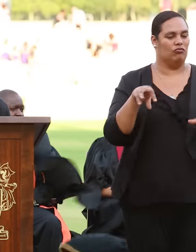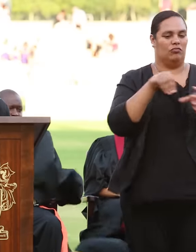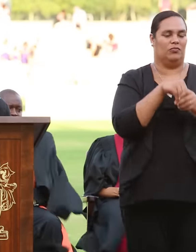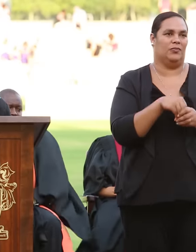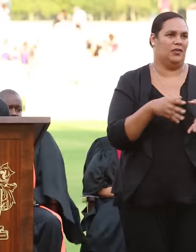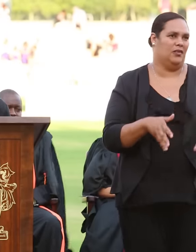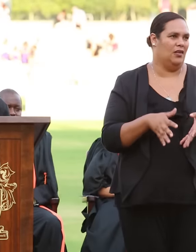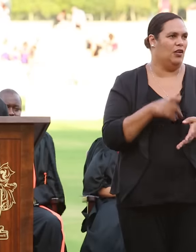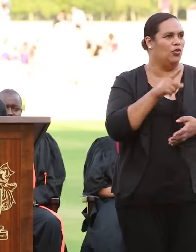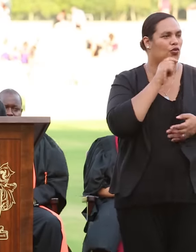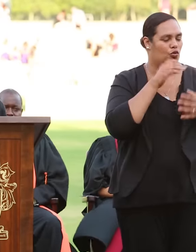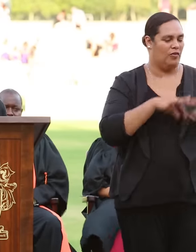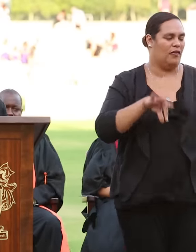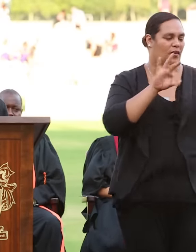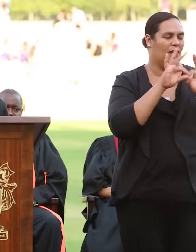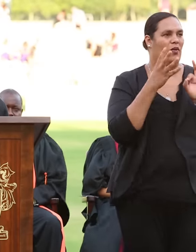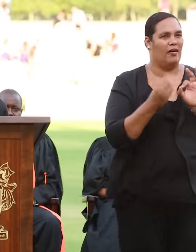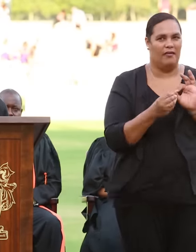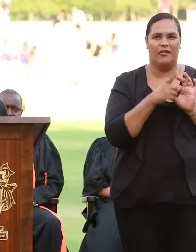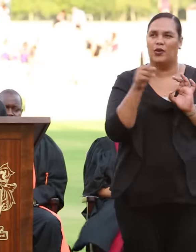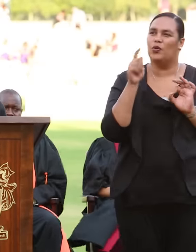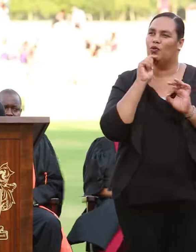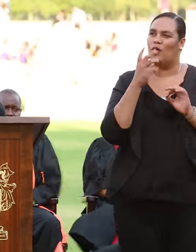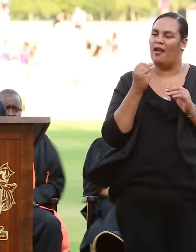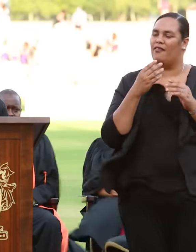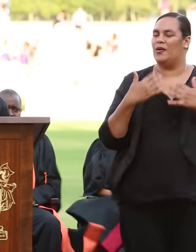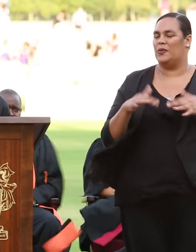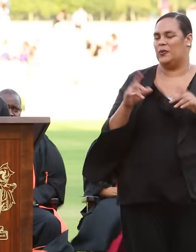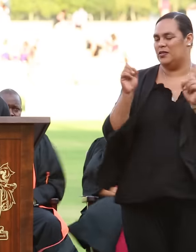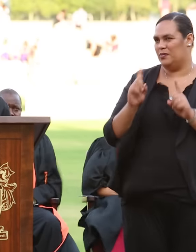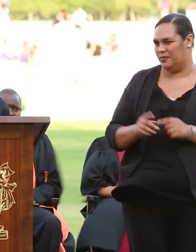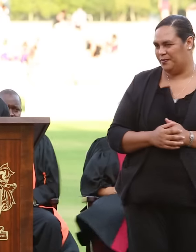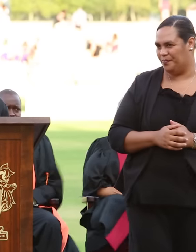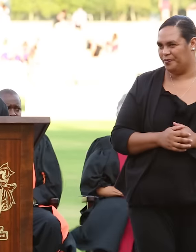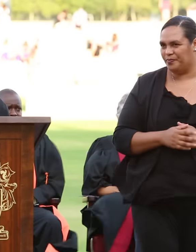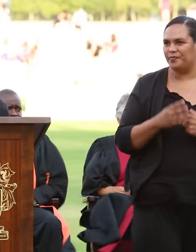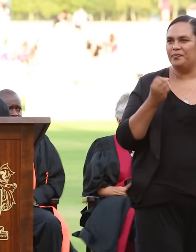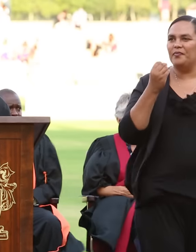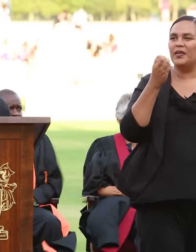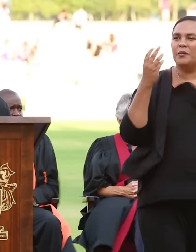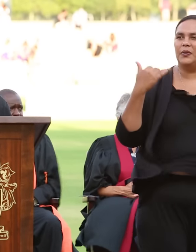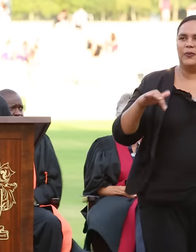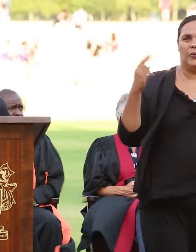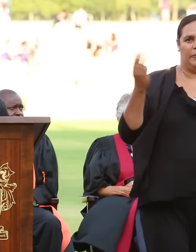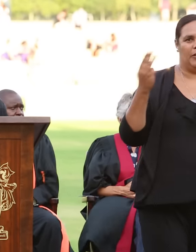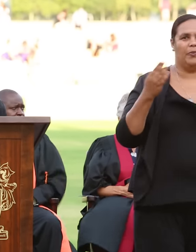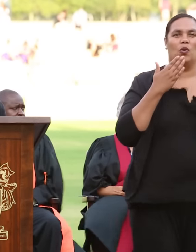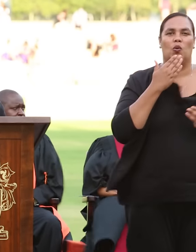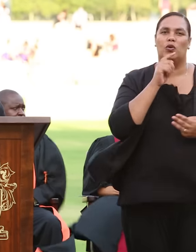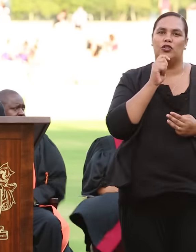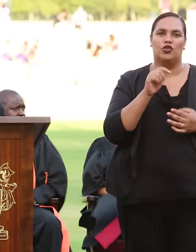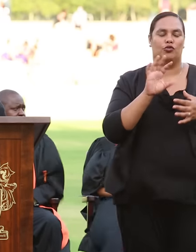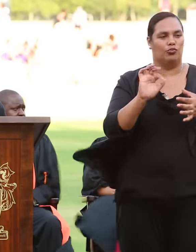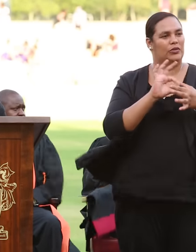that you are valued and that you have worth. And there are a number of incredible people who dedicated